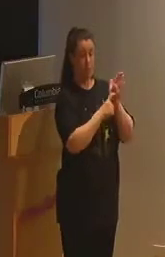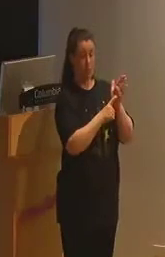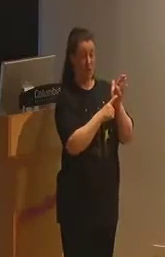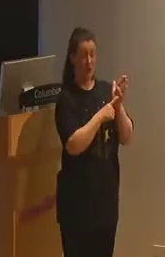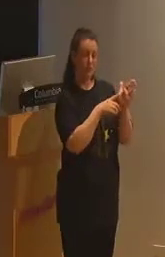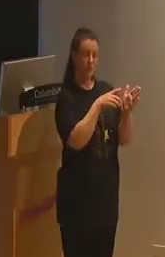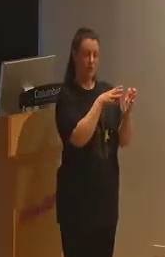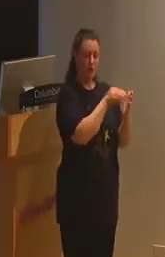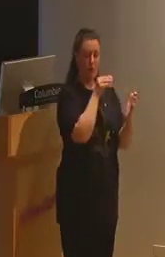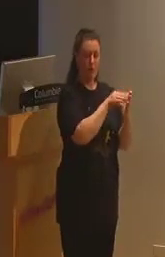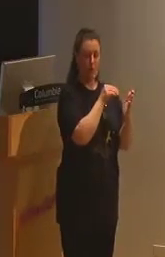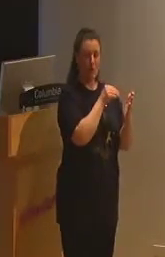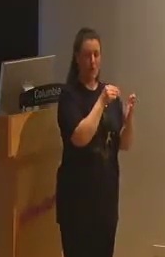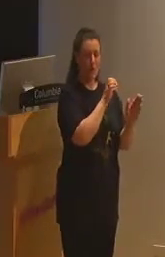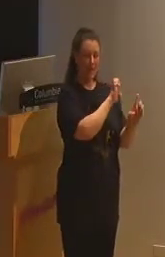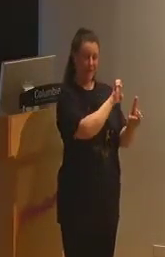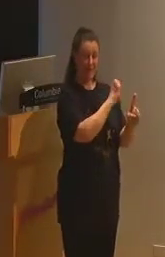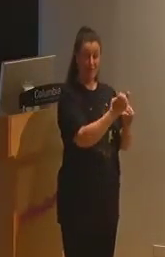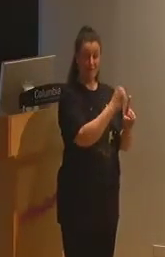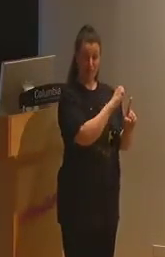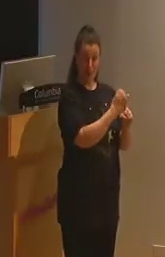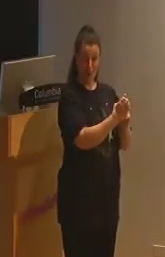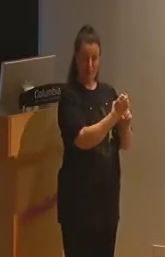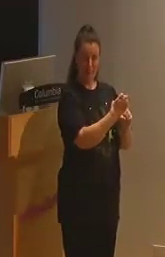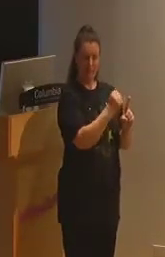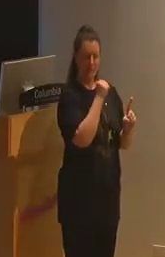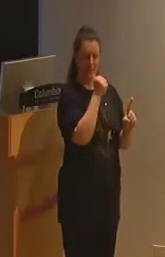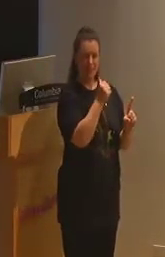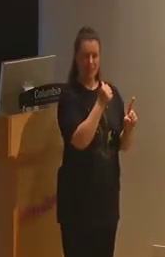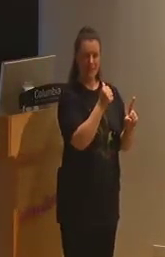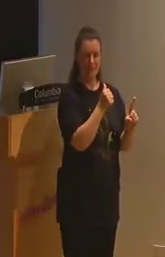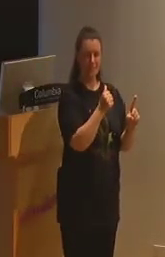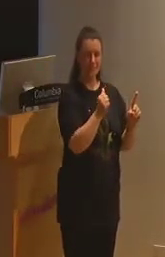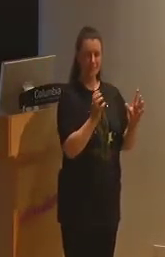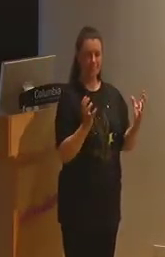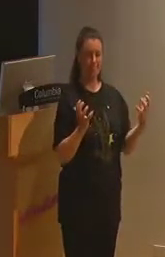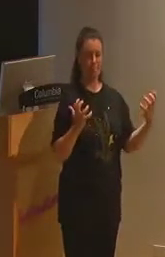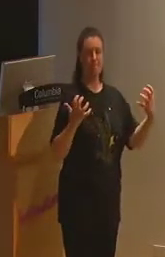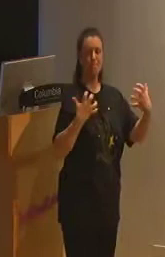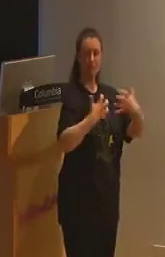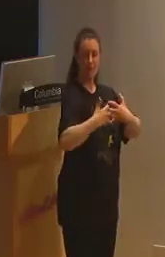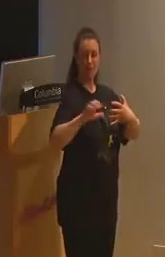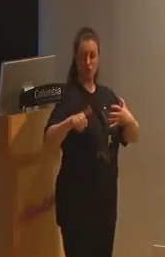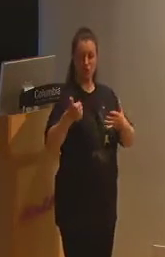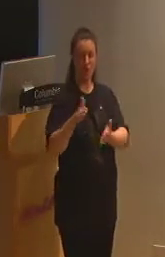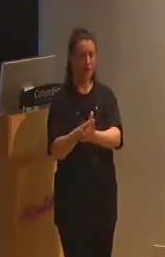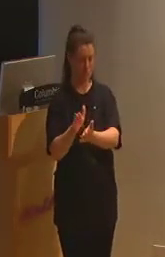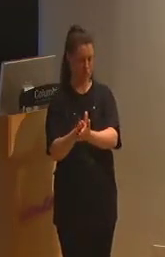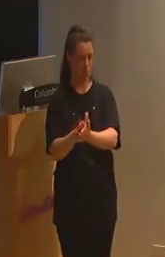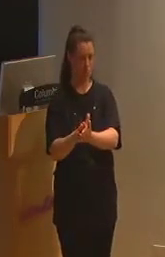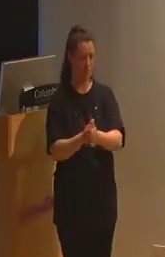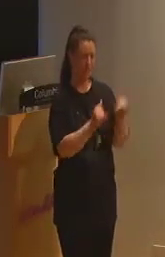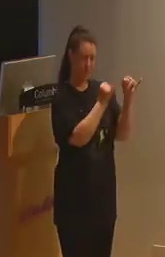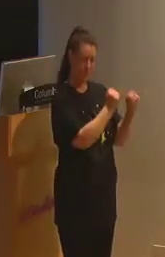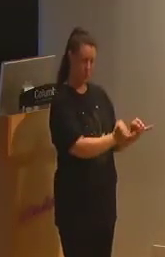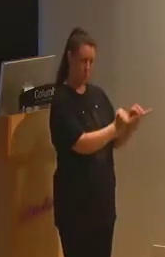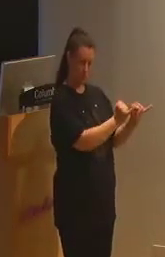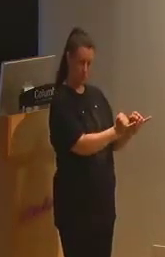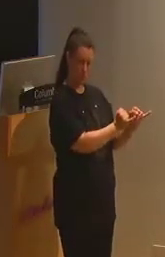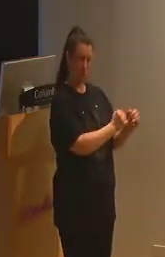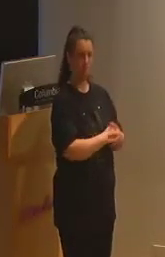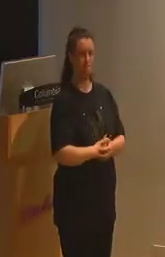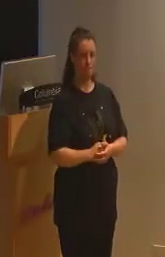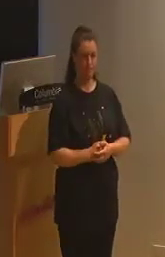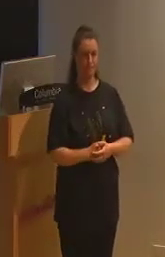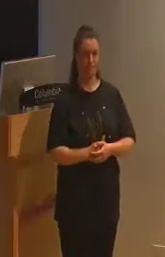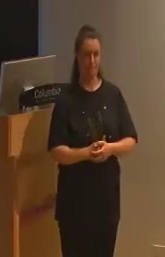not make any student into an other by all means necessary. Giroux and McLaren, in their introductory chapter to Critical Pedagogy of the